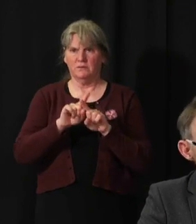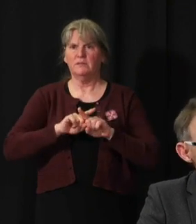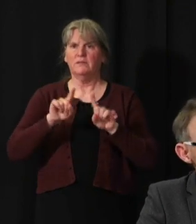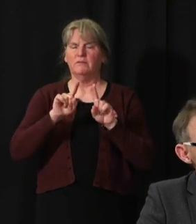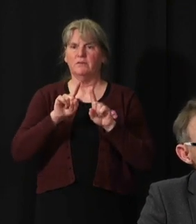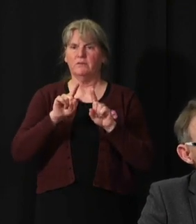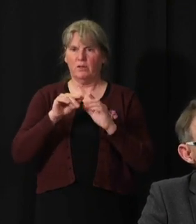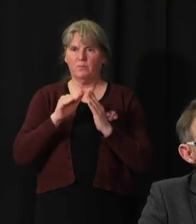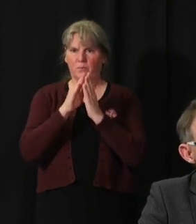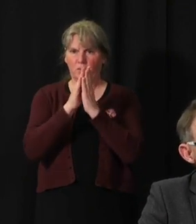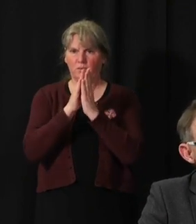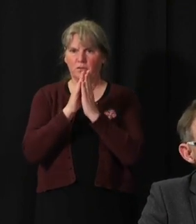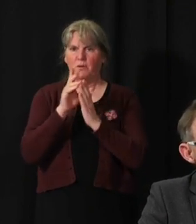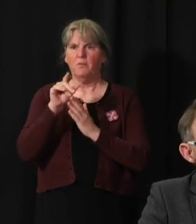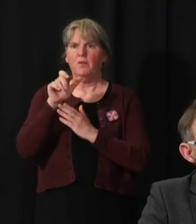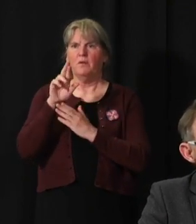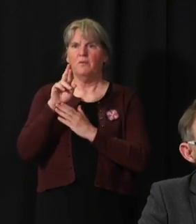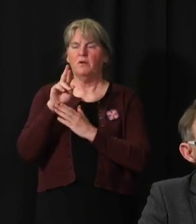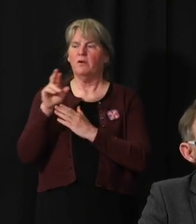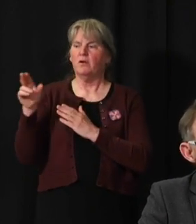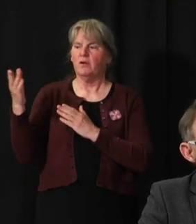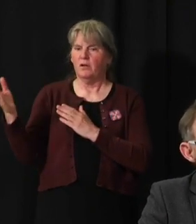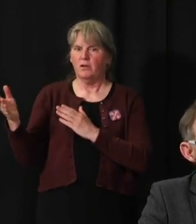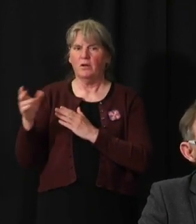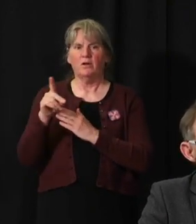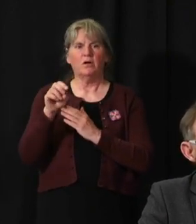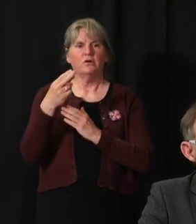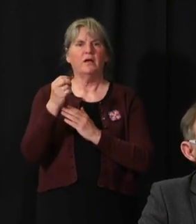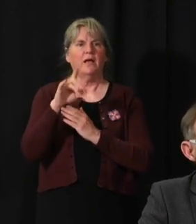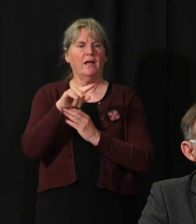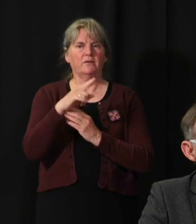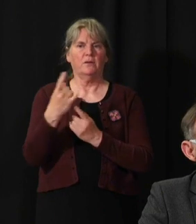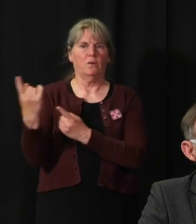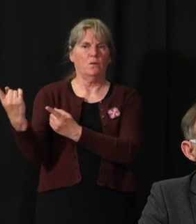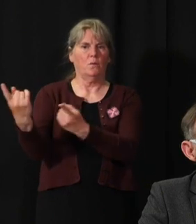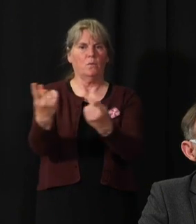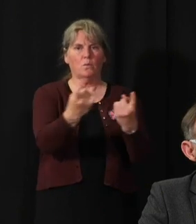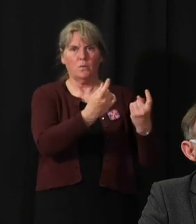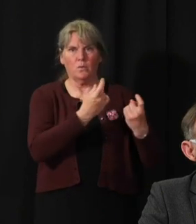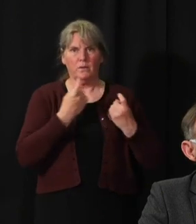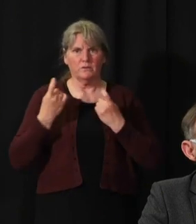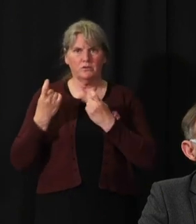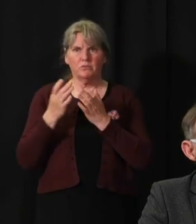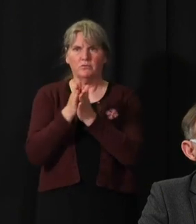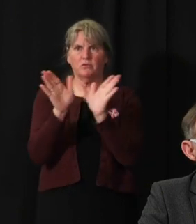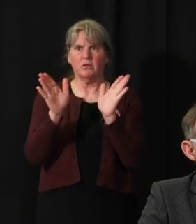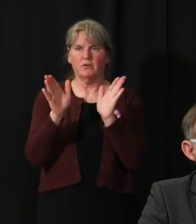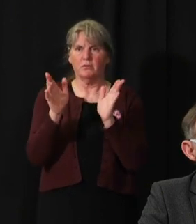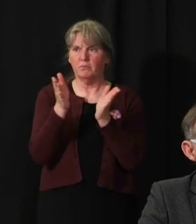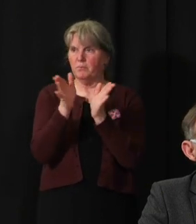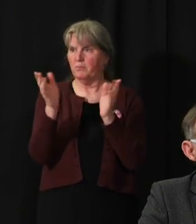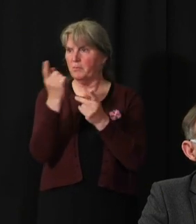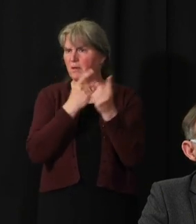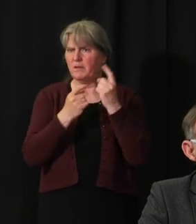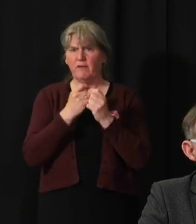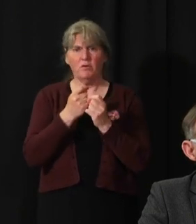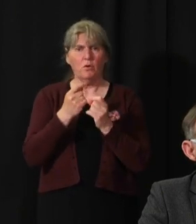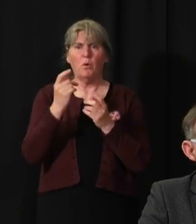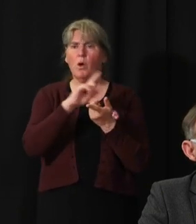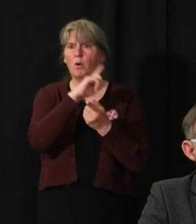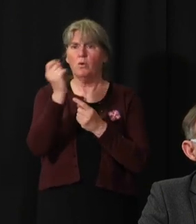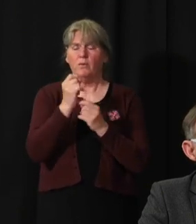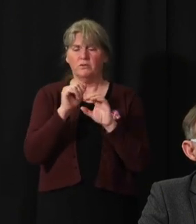format. Premier Sandy Silver and Dr. Hanley will respond to questions from the general public. If you have a question you would like to submit,